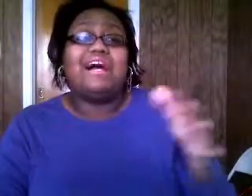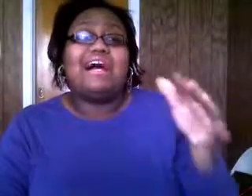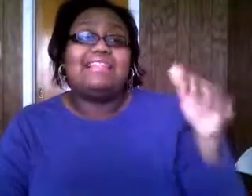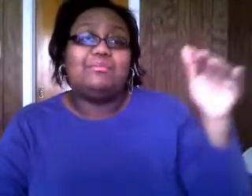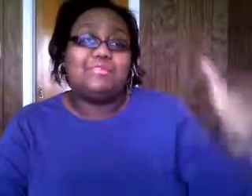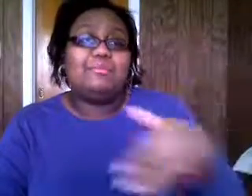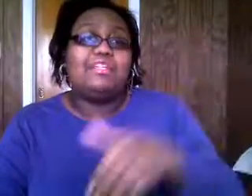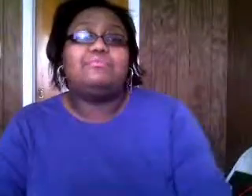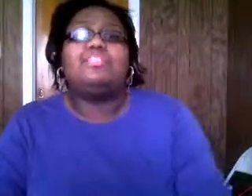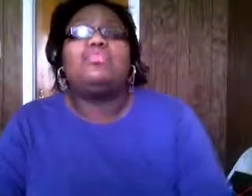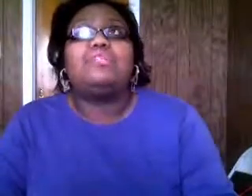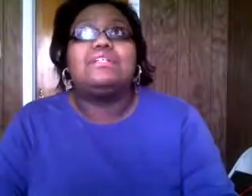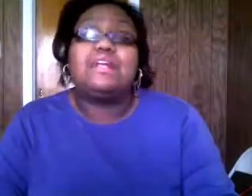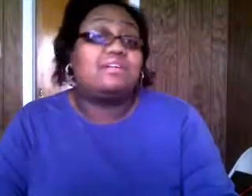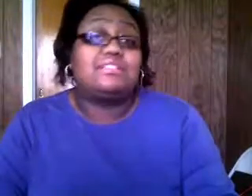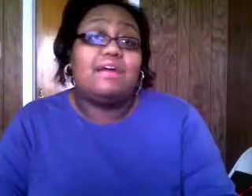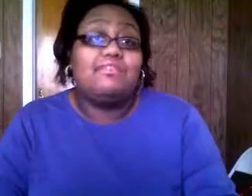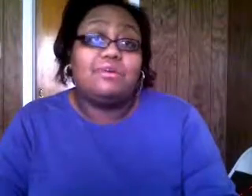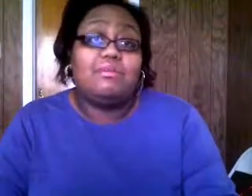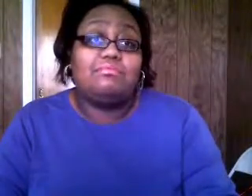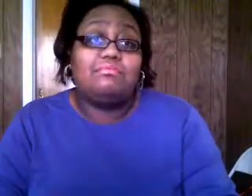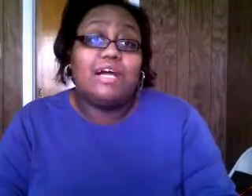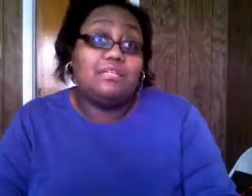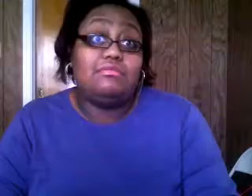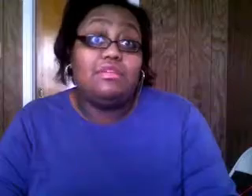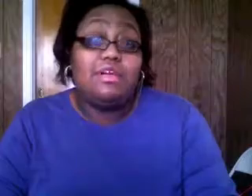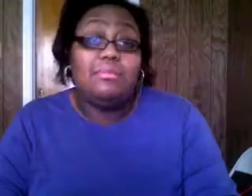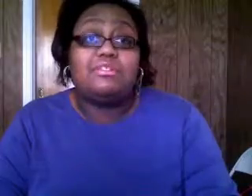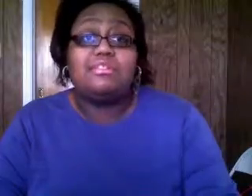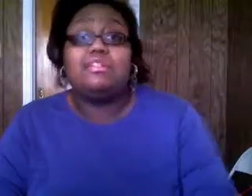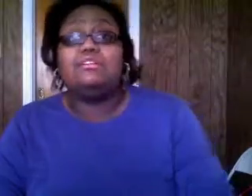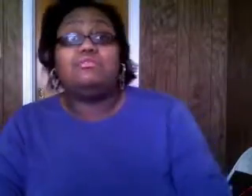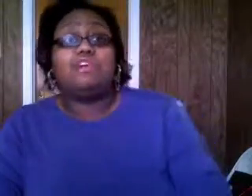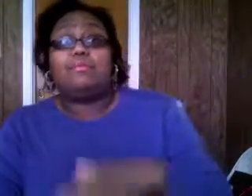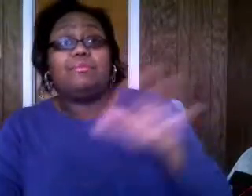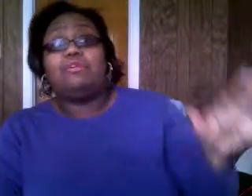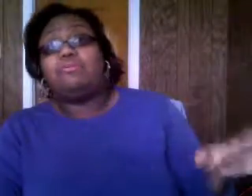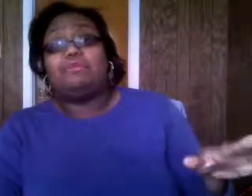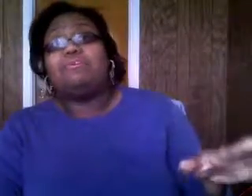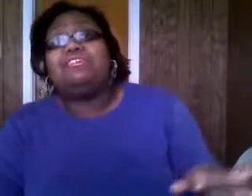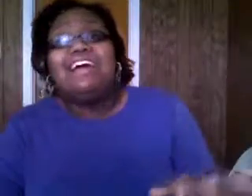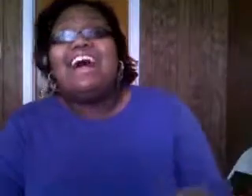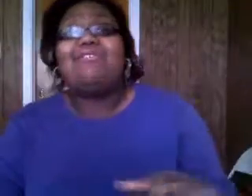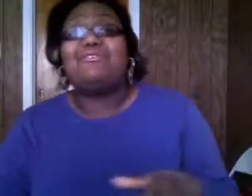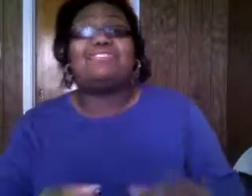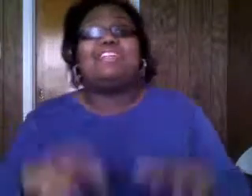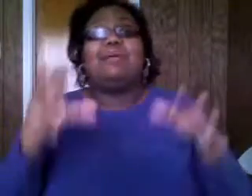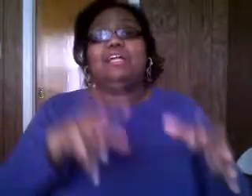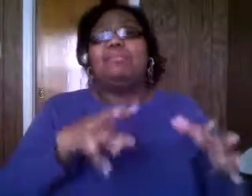i think blaming them solely is not going to solve your problem i don't personally you know you talk about me all you want to i'm i'm gonna say like blaming